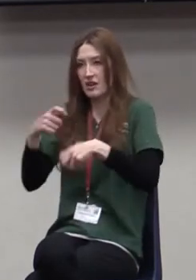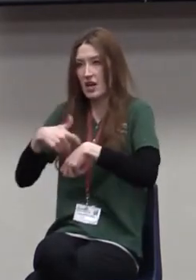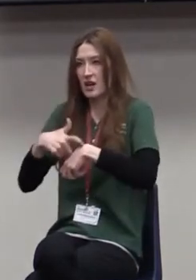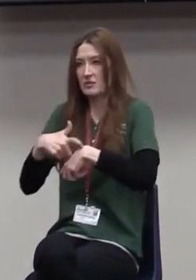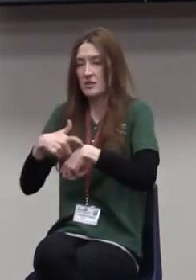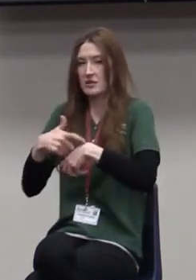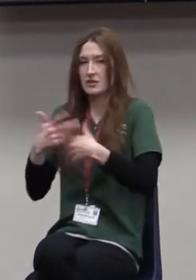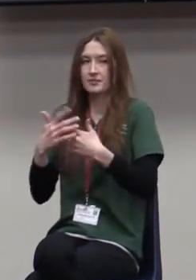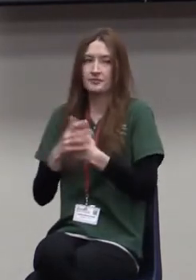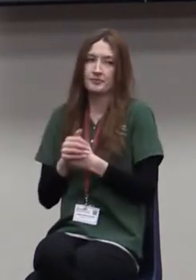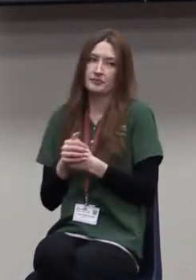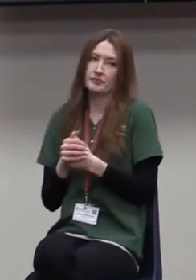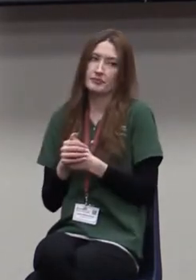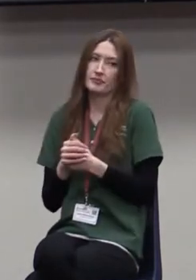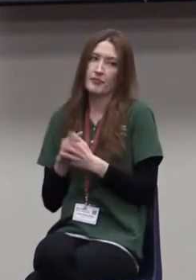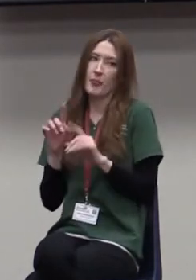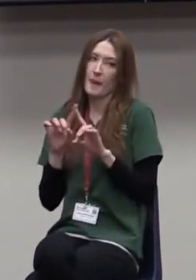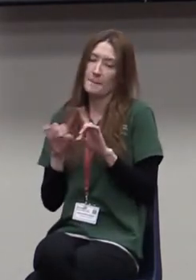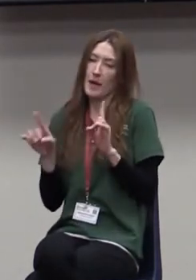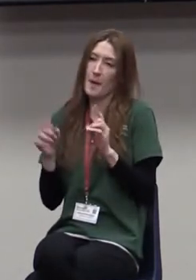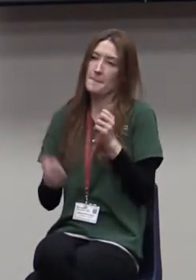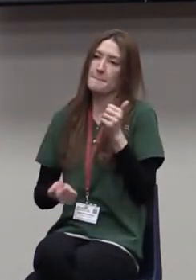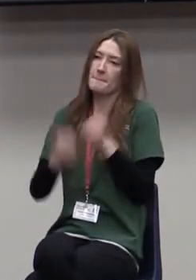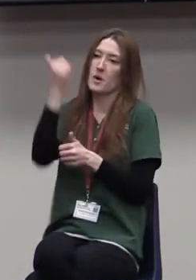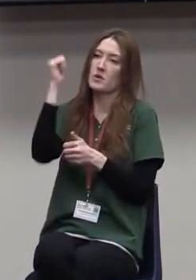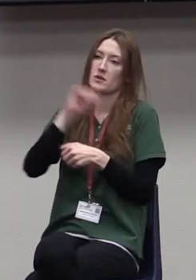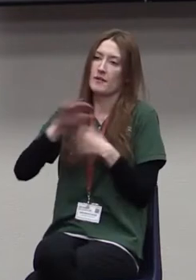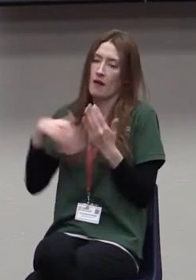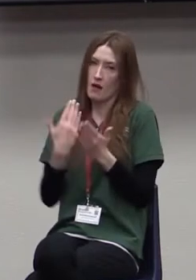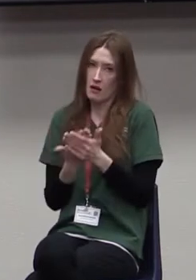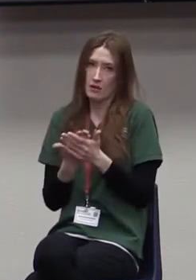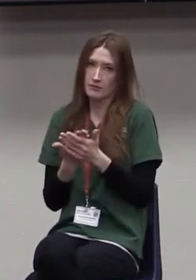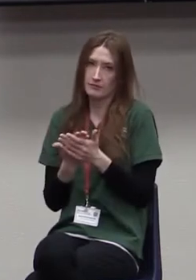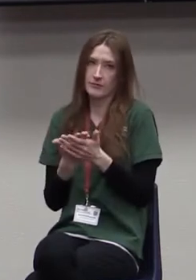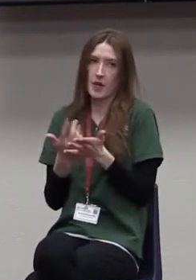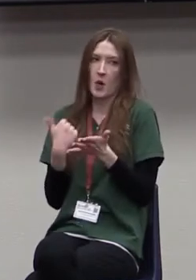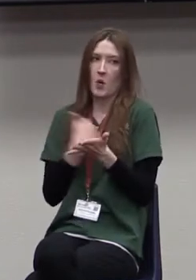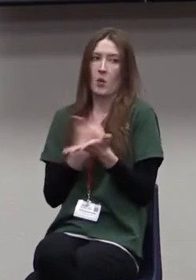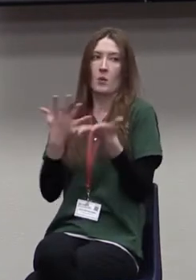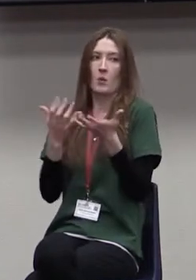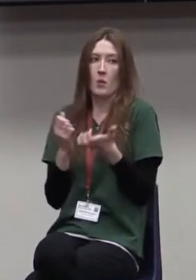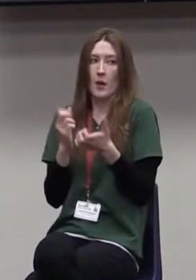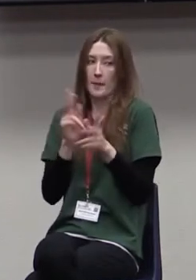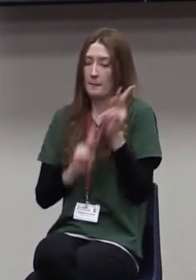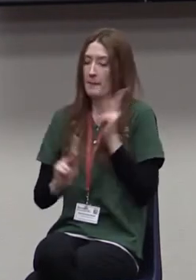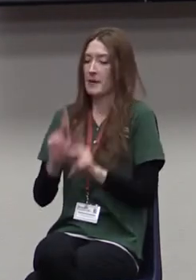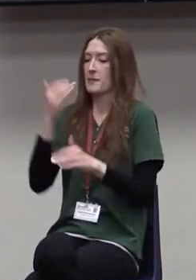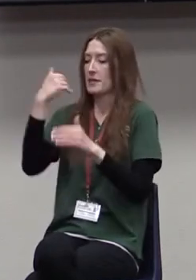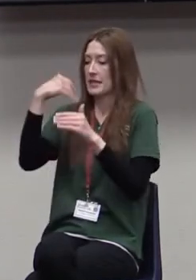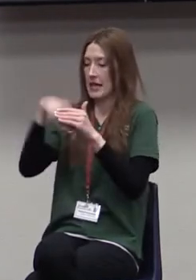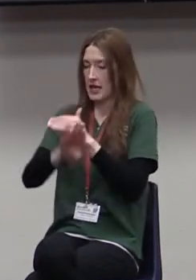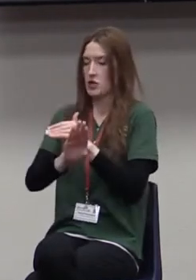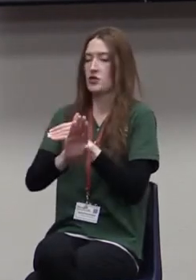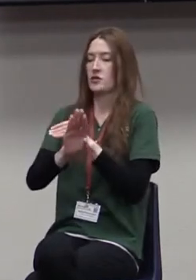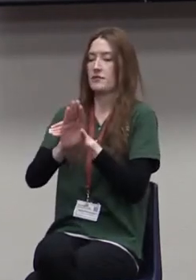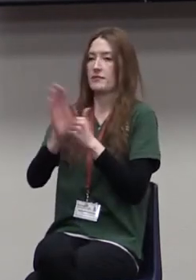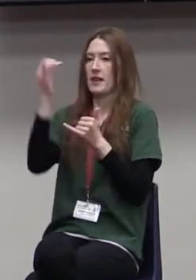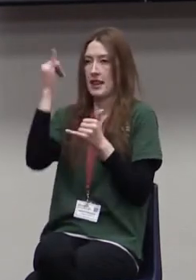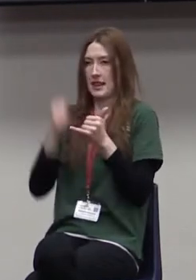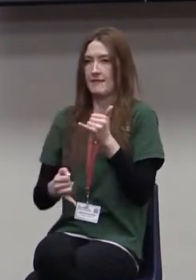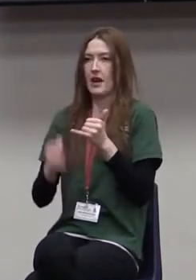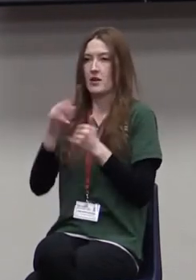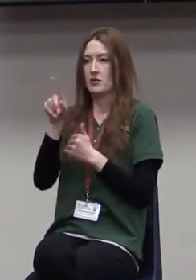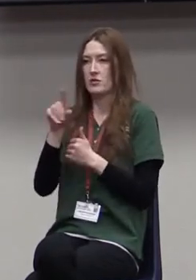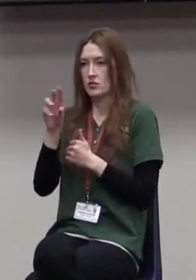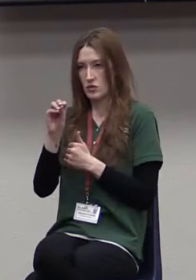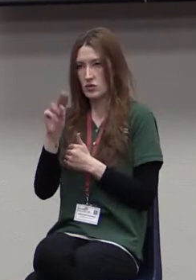Ultimately, we want to get people to the end zone. Man, things are popping up faster than I'm ready for them to. That's what happens when you can't see. I don't have eyes in the